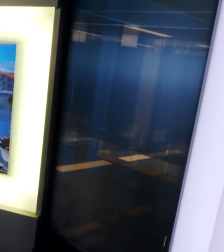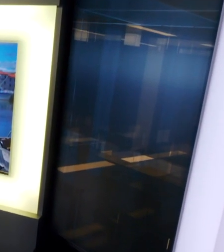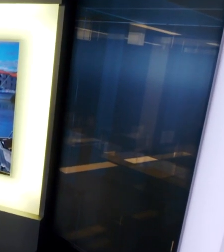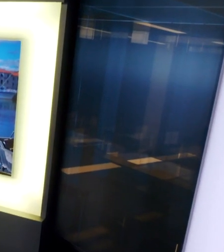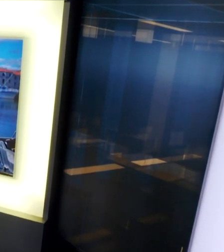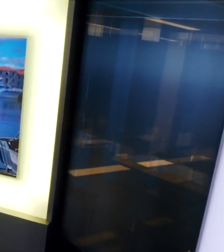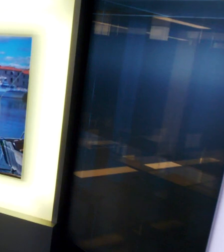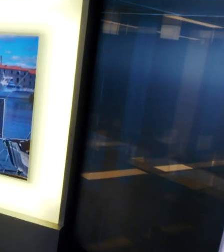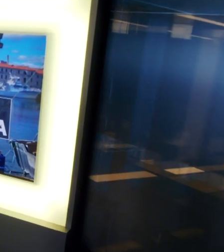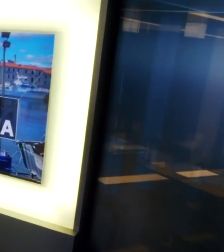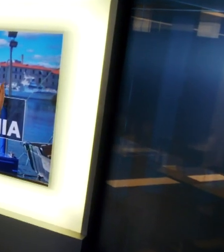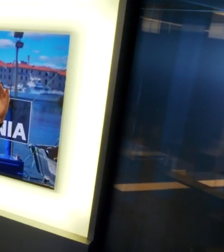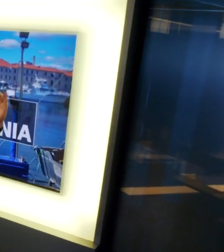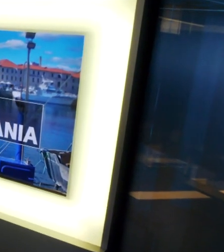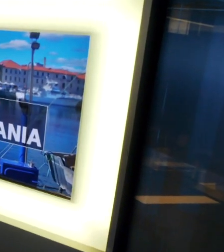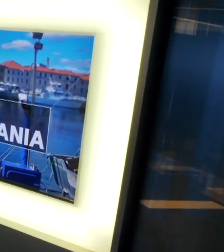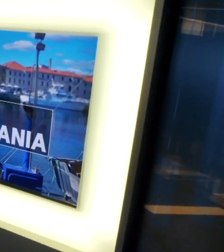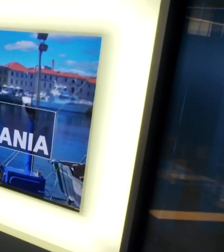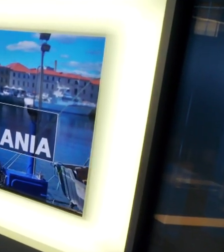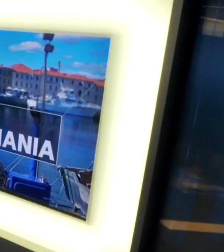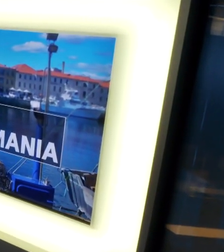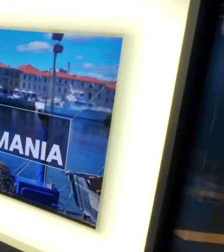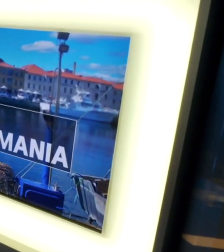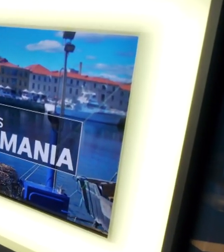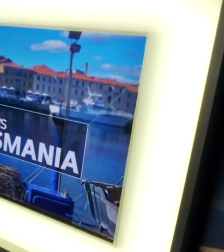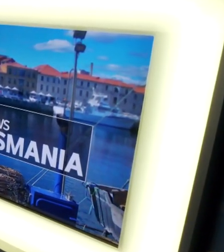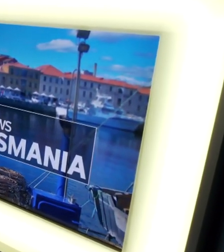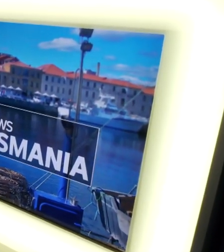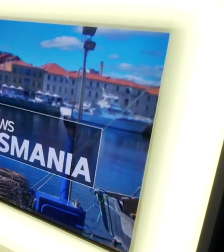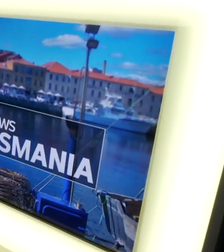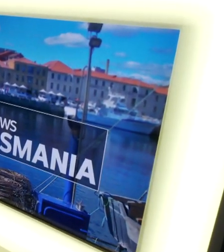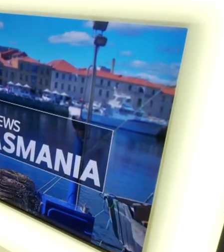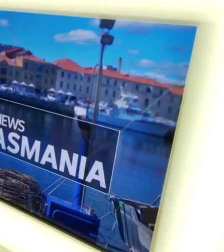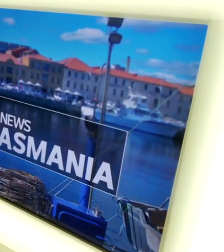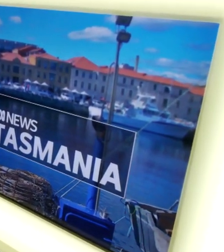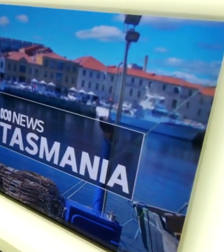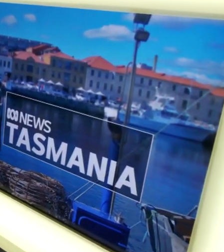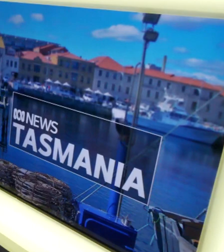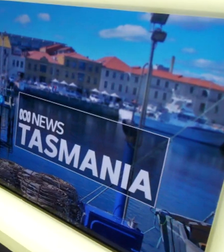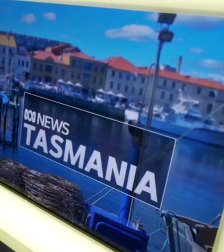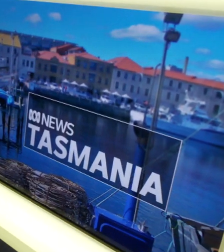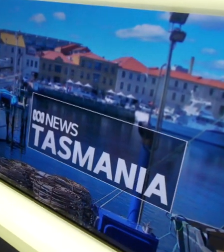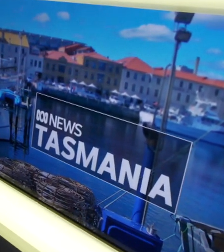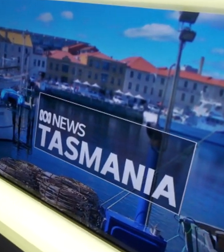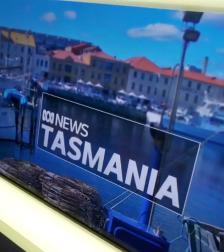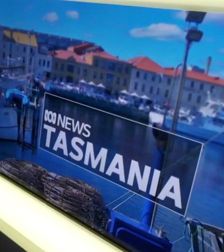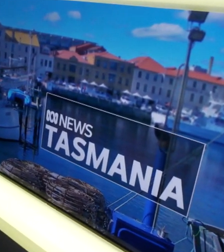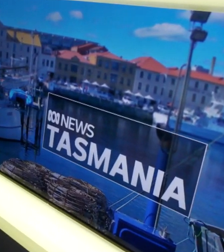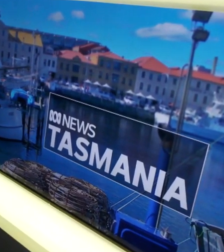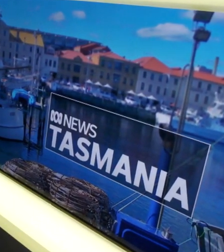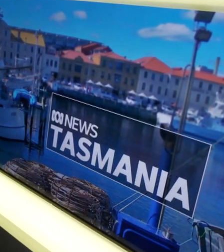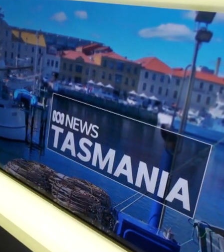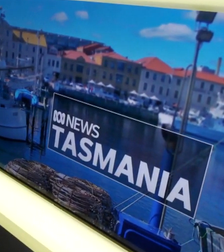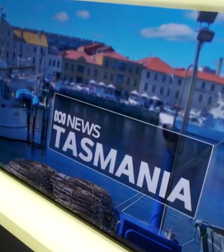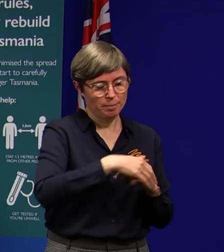state's public health hotline has had a spike in calls since yesterday's decision to close the border to Victorians. Here's state controller